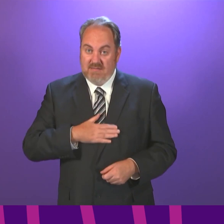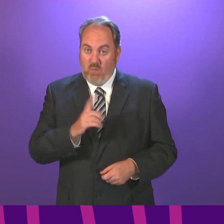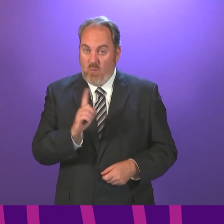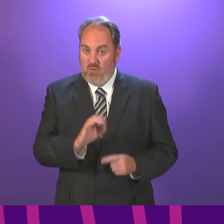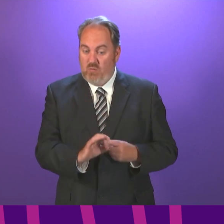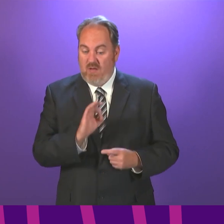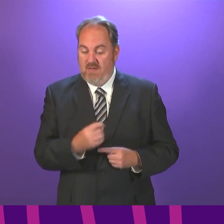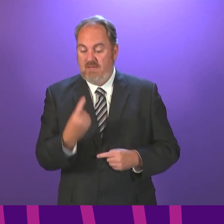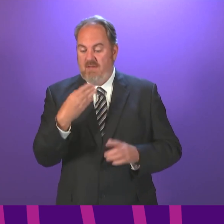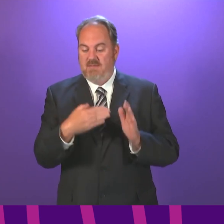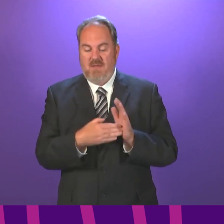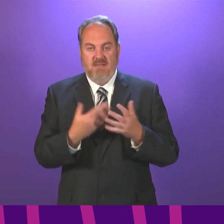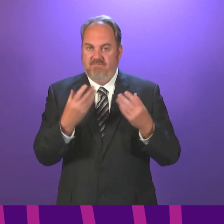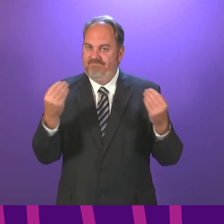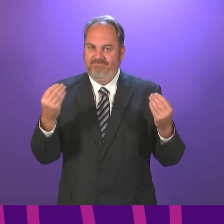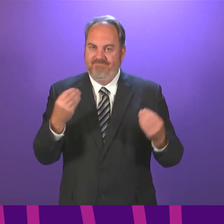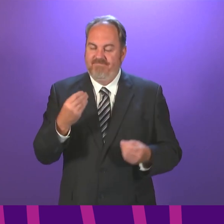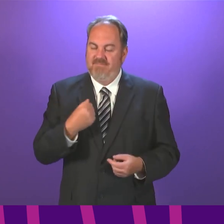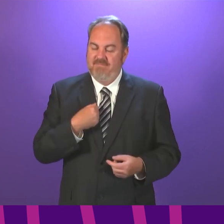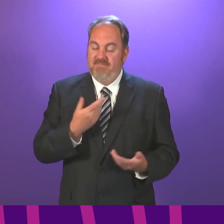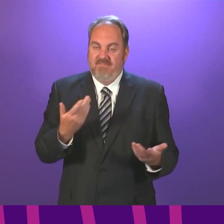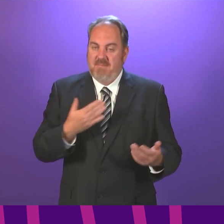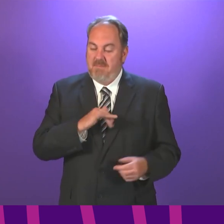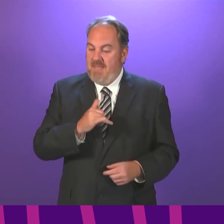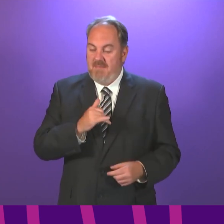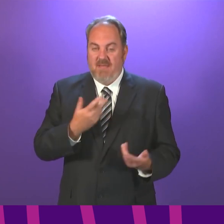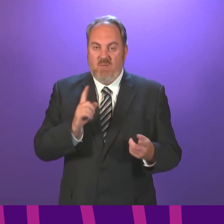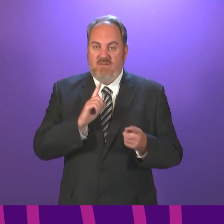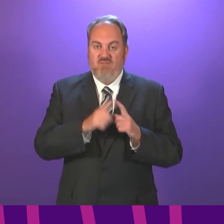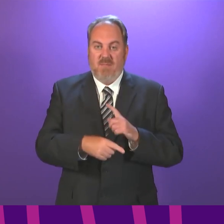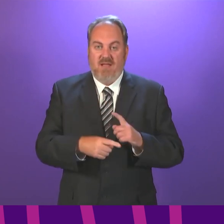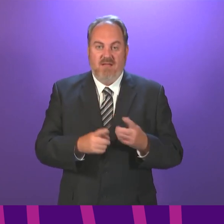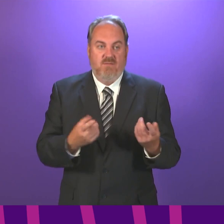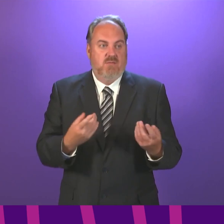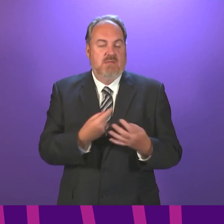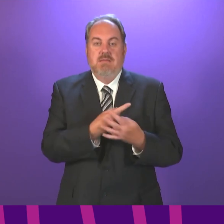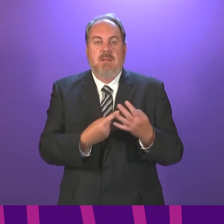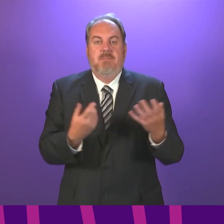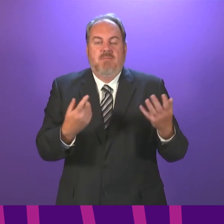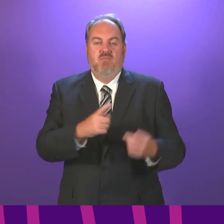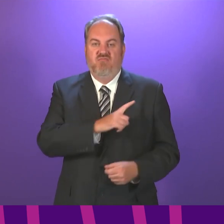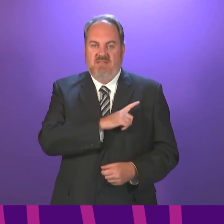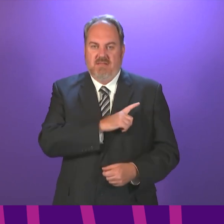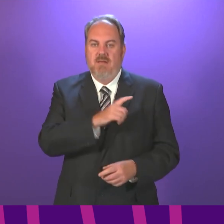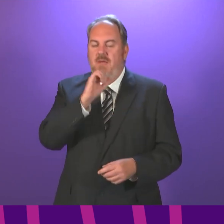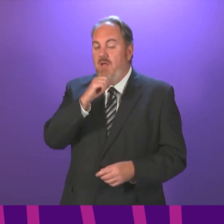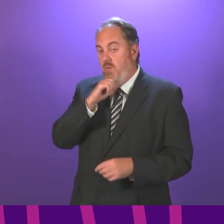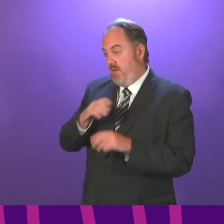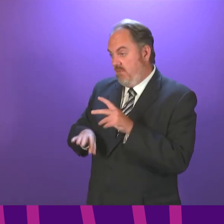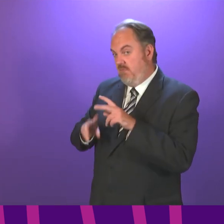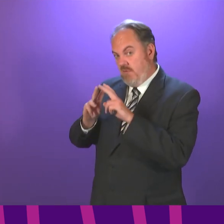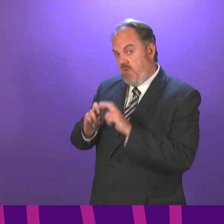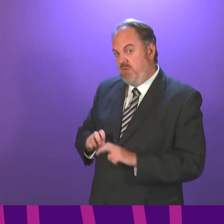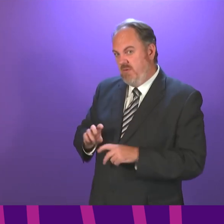subject matter of our question was. There may be a good reason why we have not been able to respond yet, but I will make sure that is looked into as soon as I get